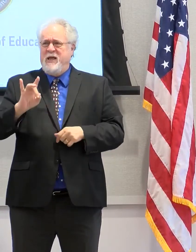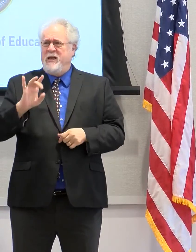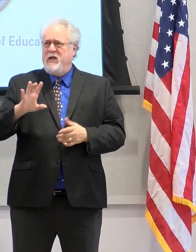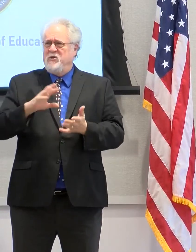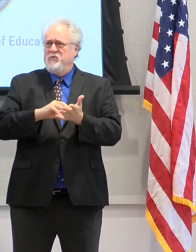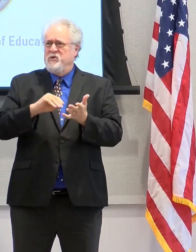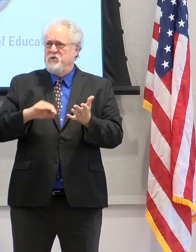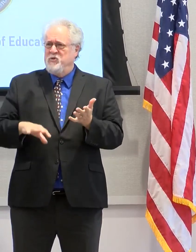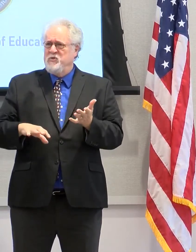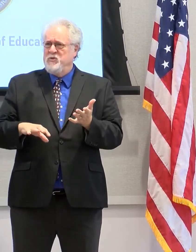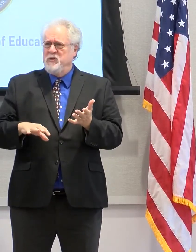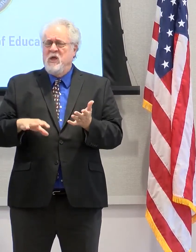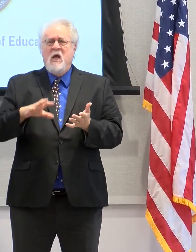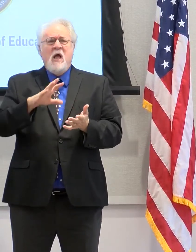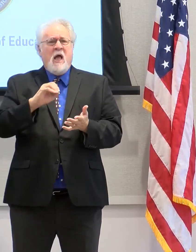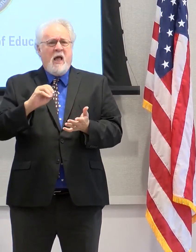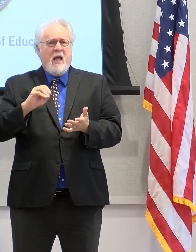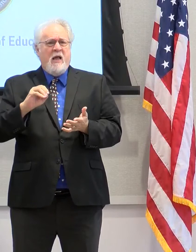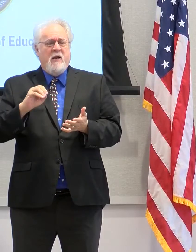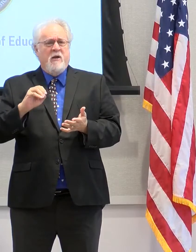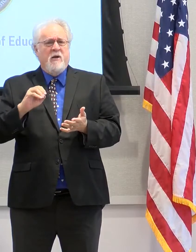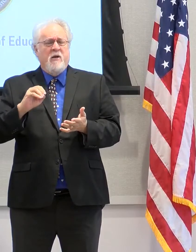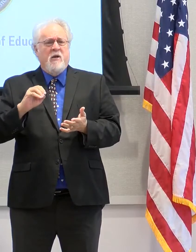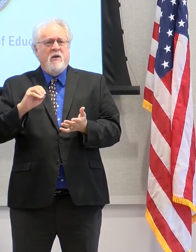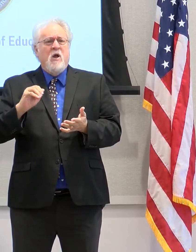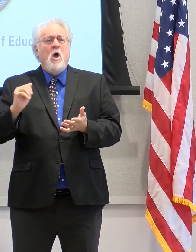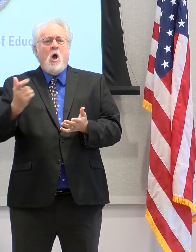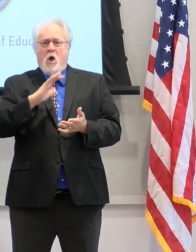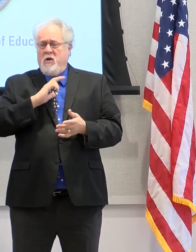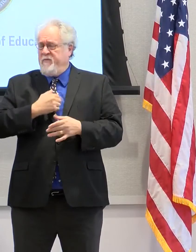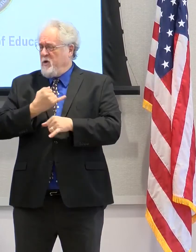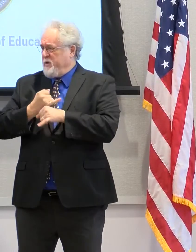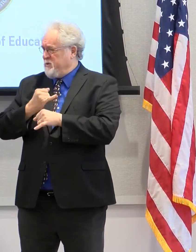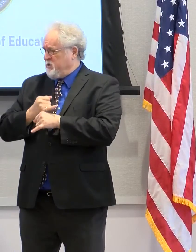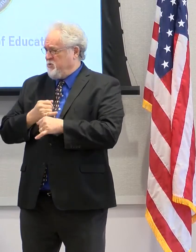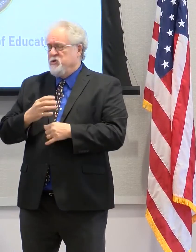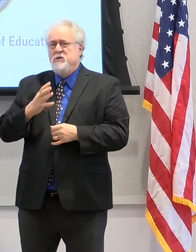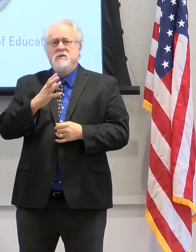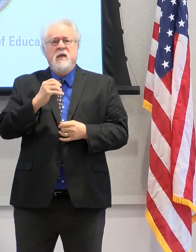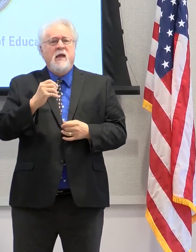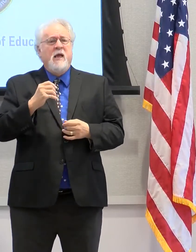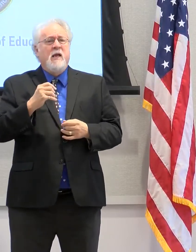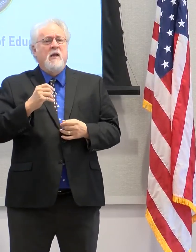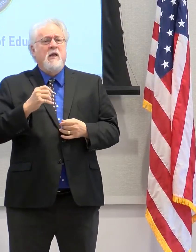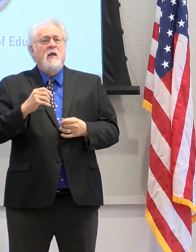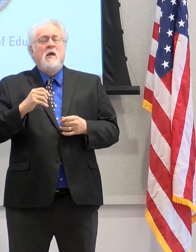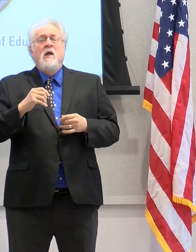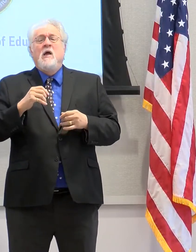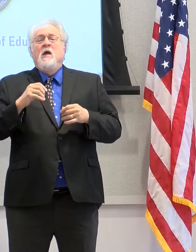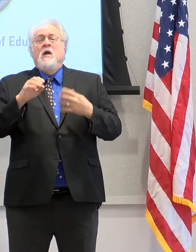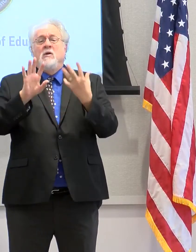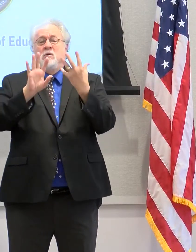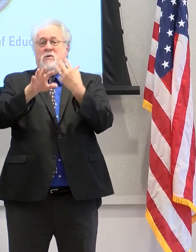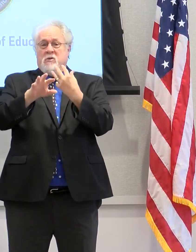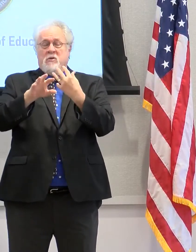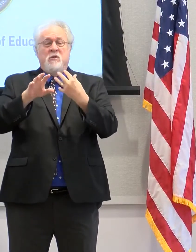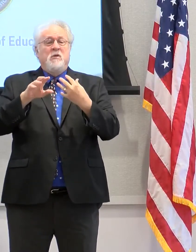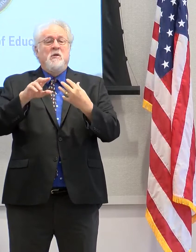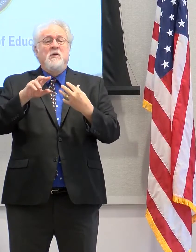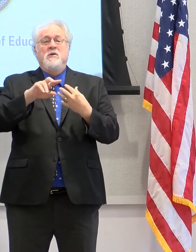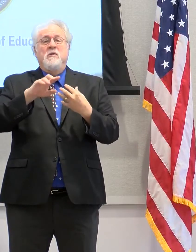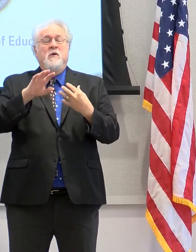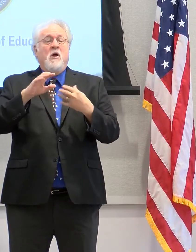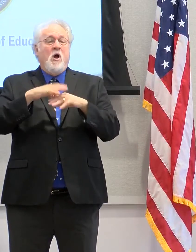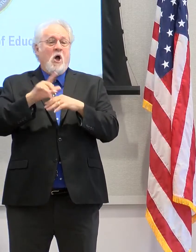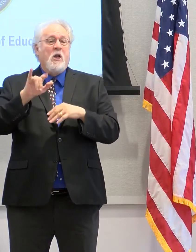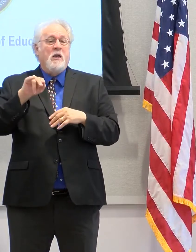students at all of our institutions, and so going virtually during the pandemic is something that